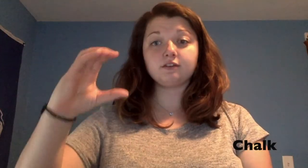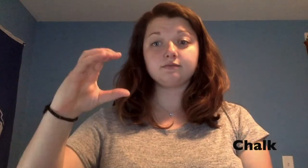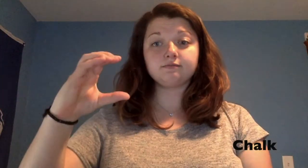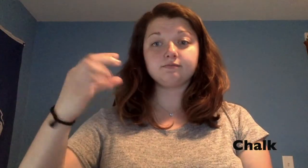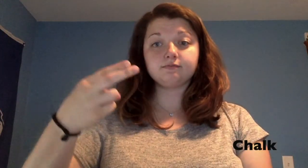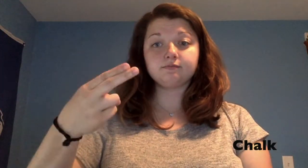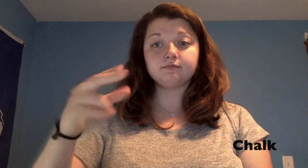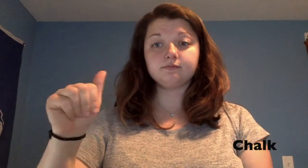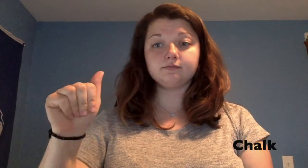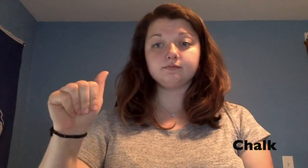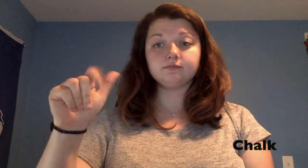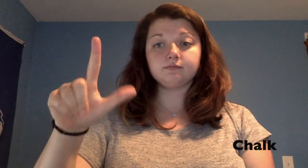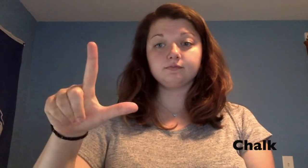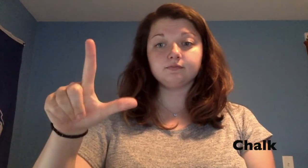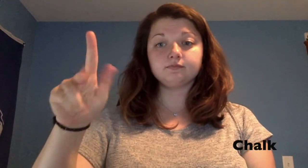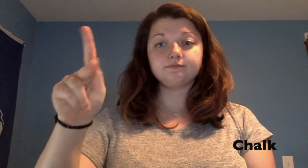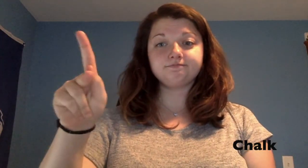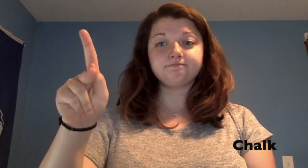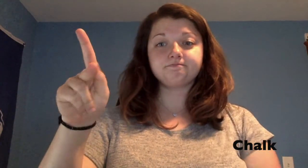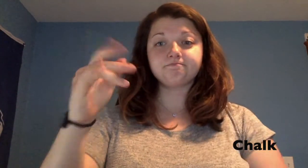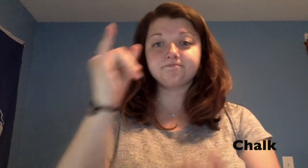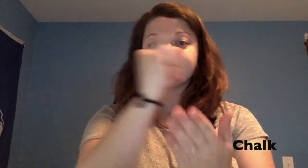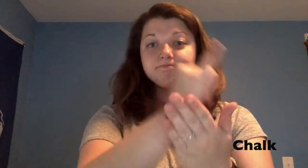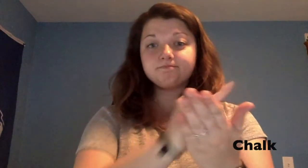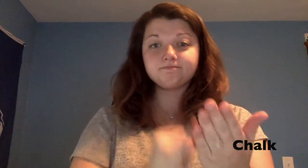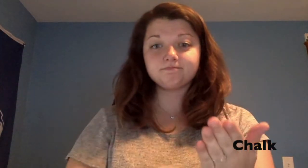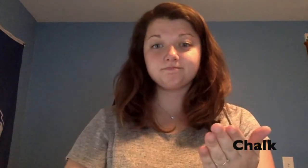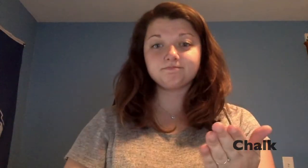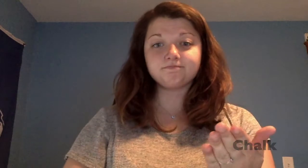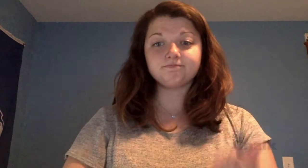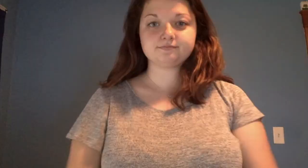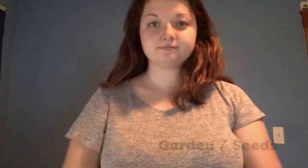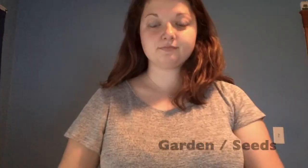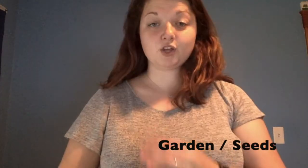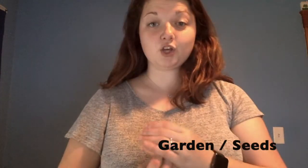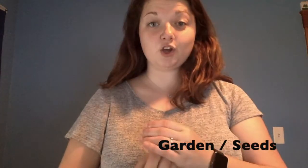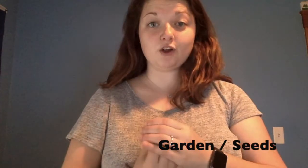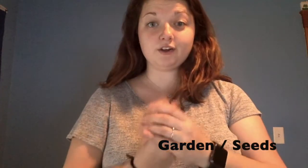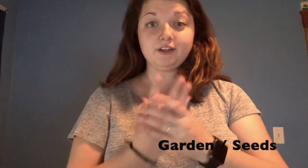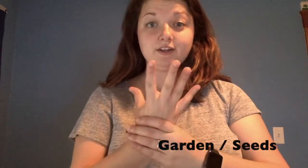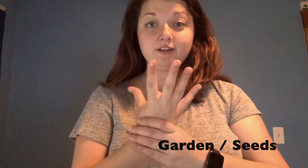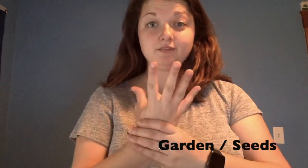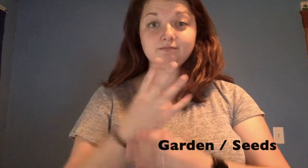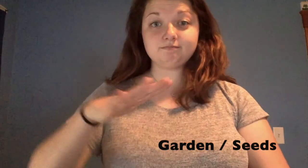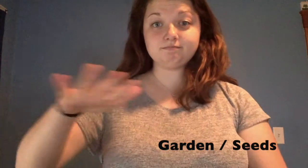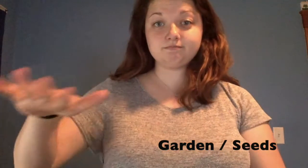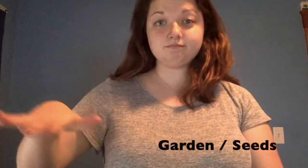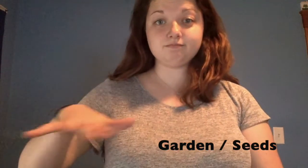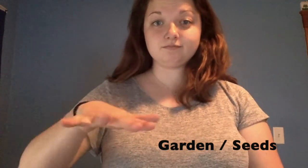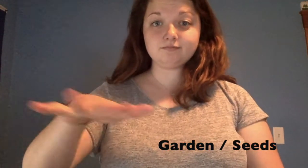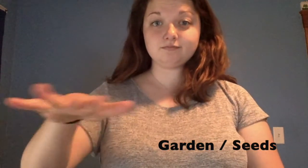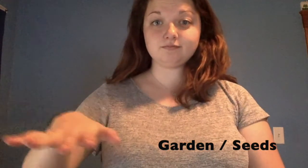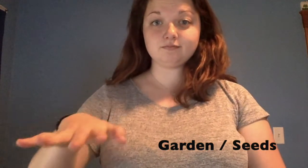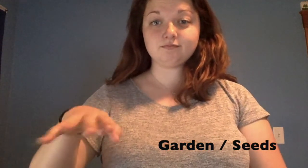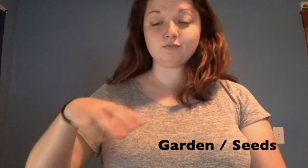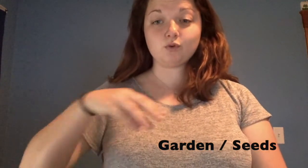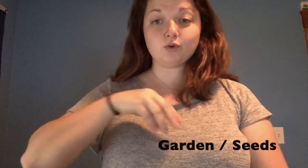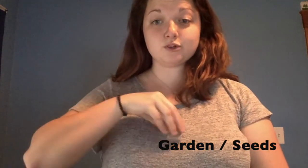garden, or